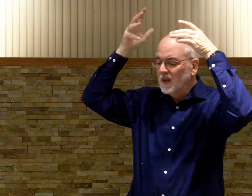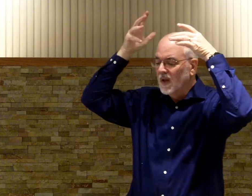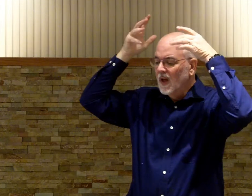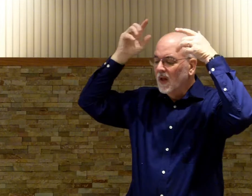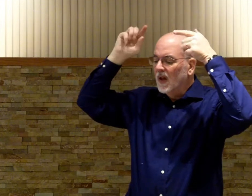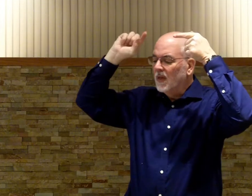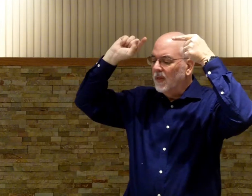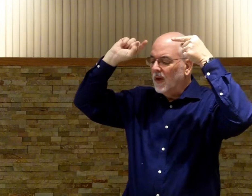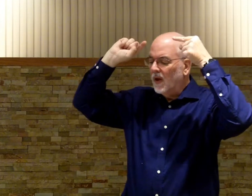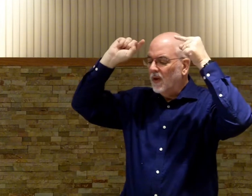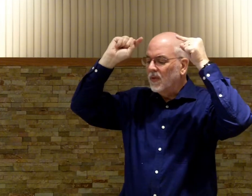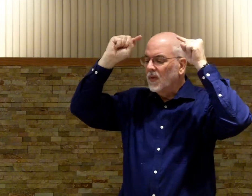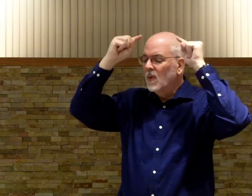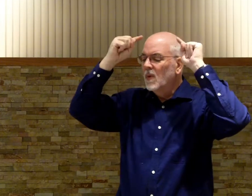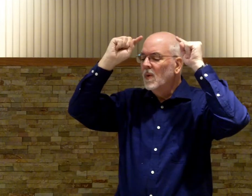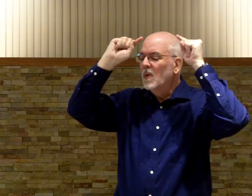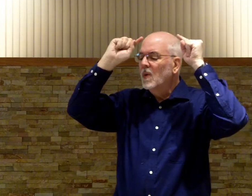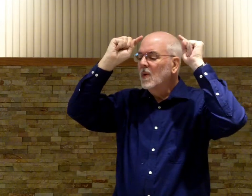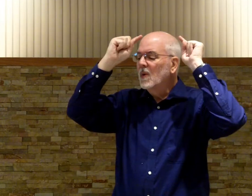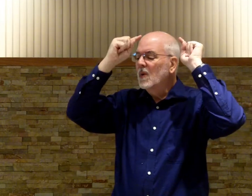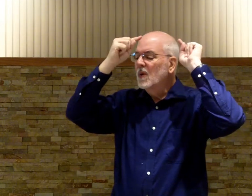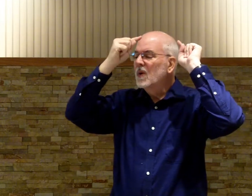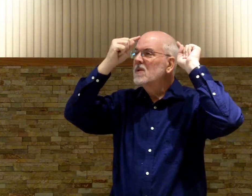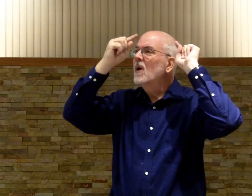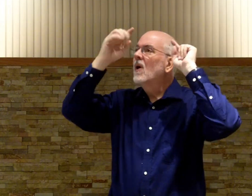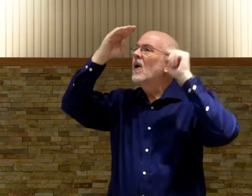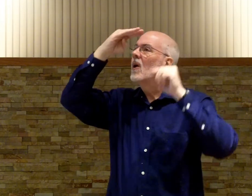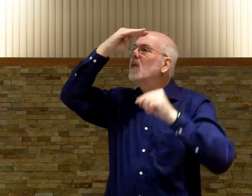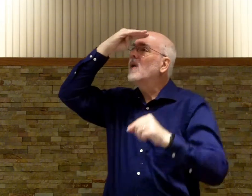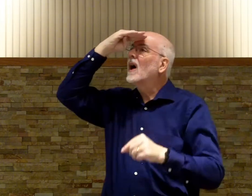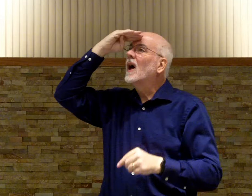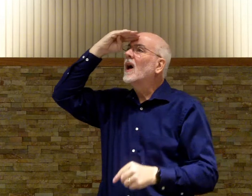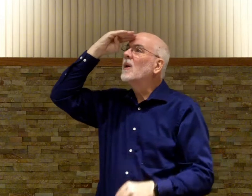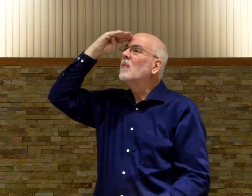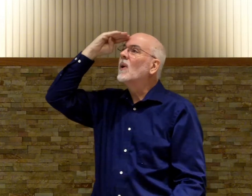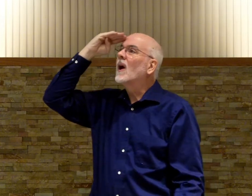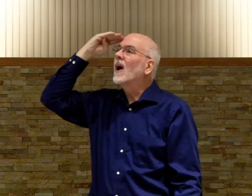the thorn on Thy brow.